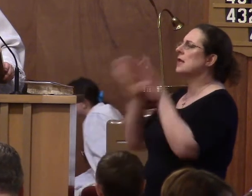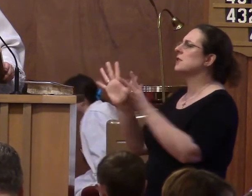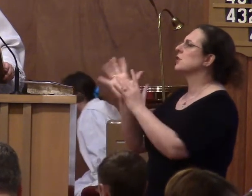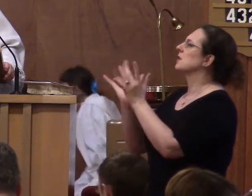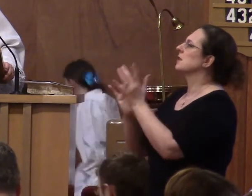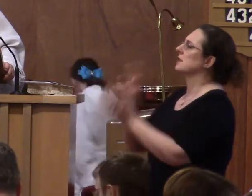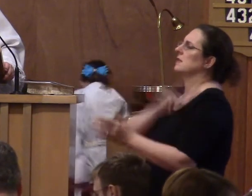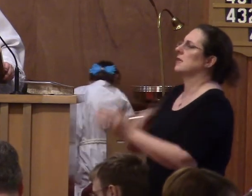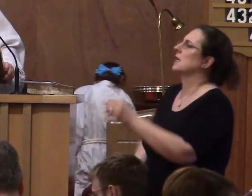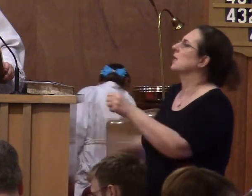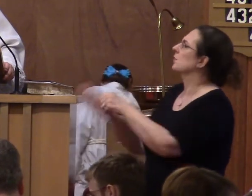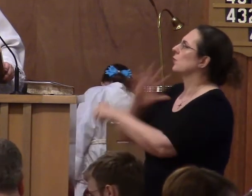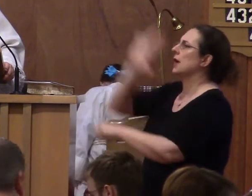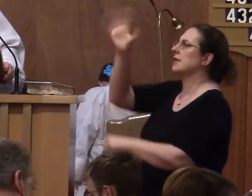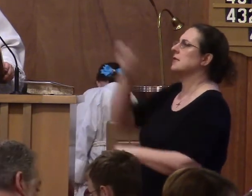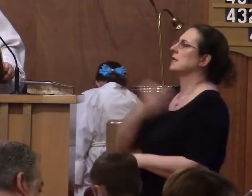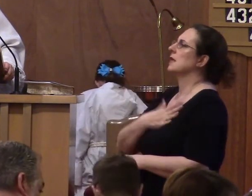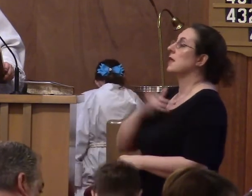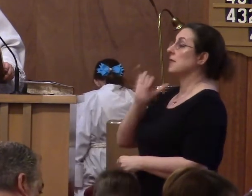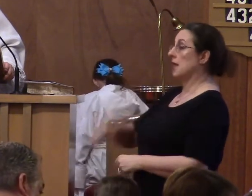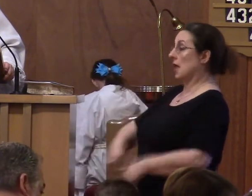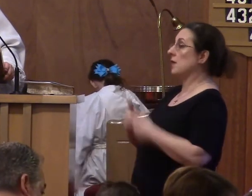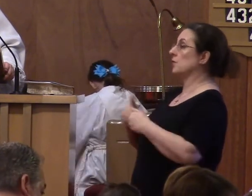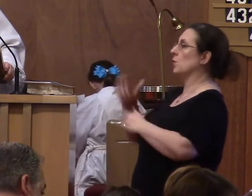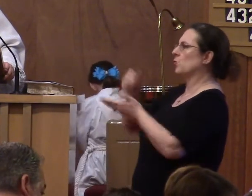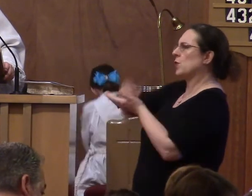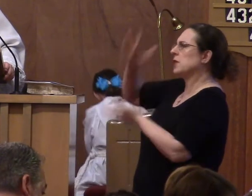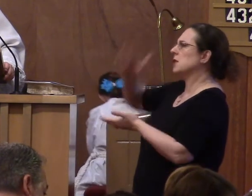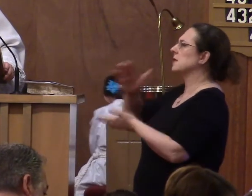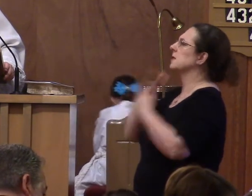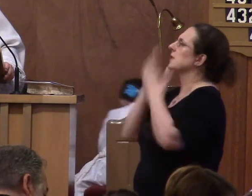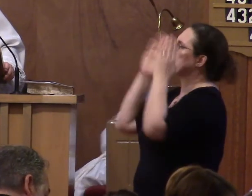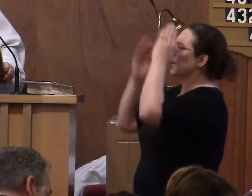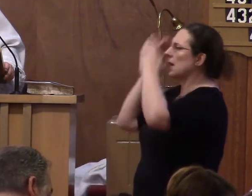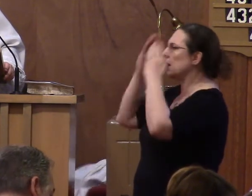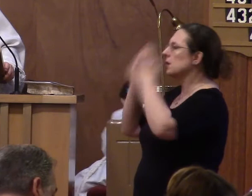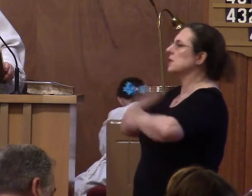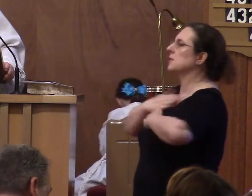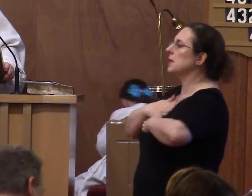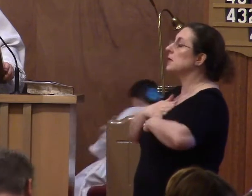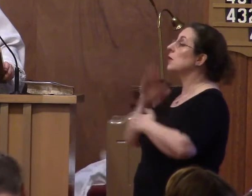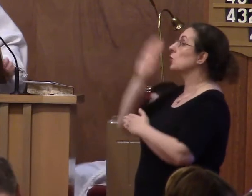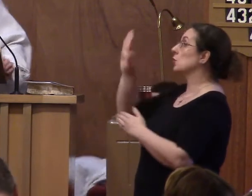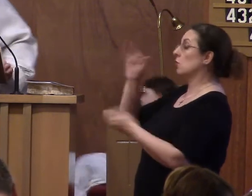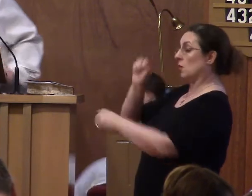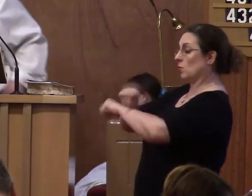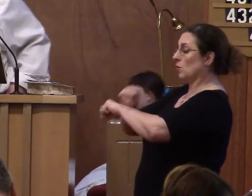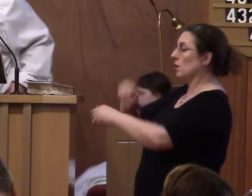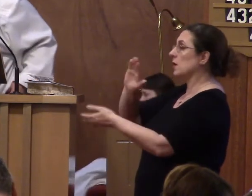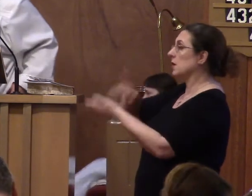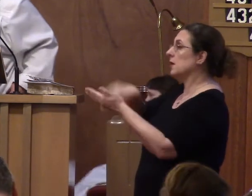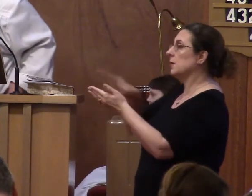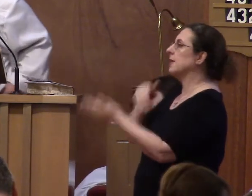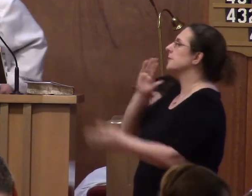Jesus, King of grace, that life's riches, cares, and pleasures. Never may your work be graced.